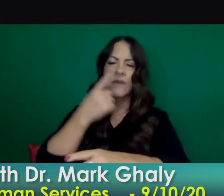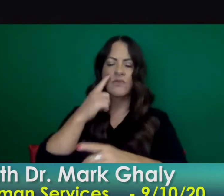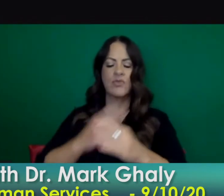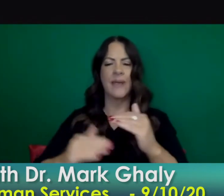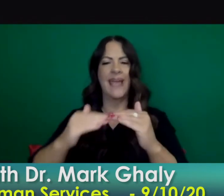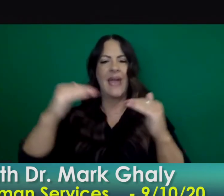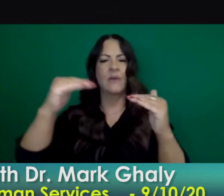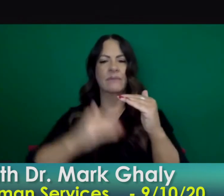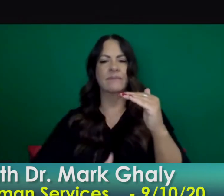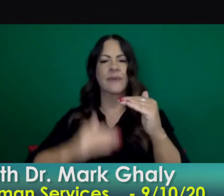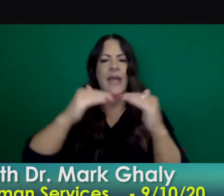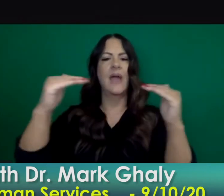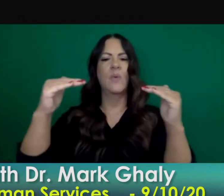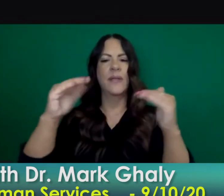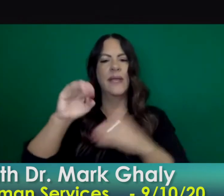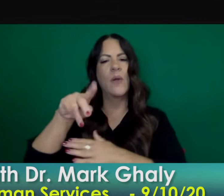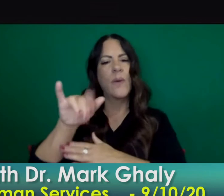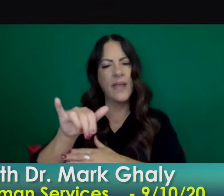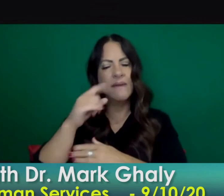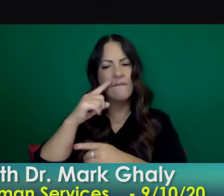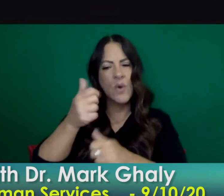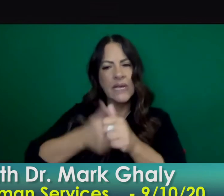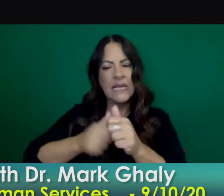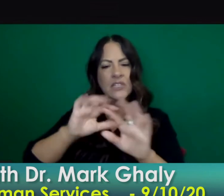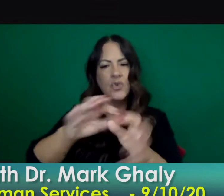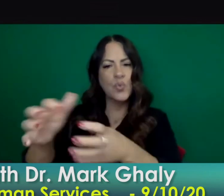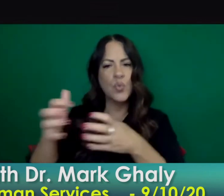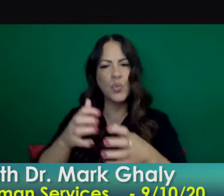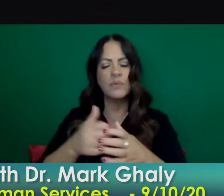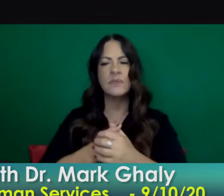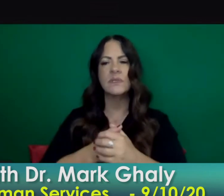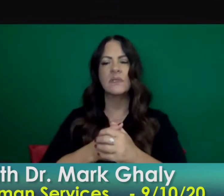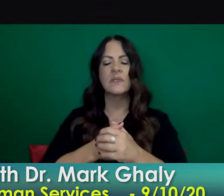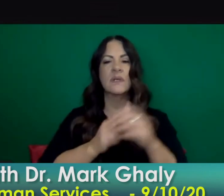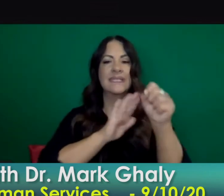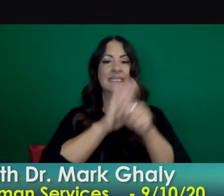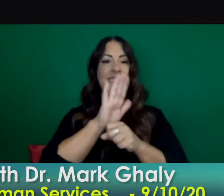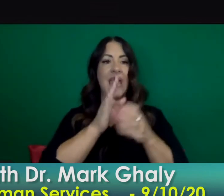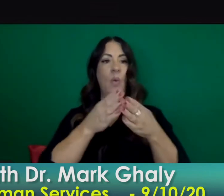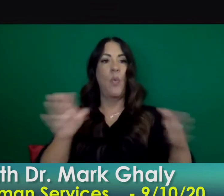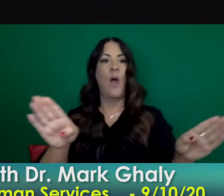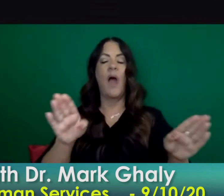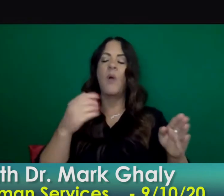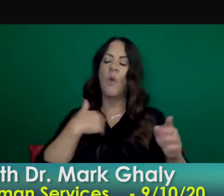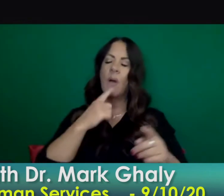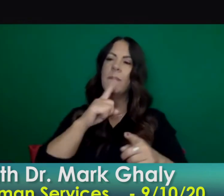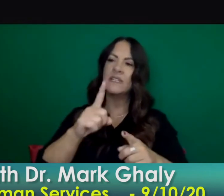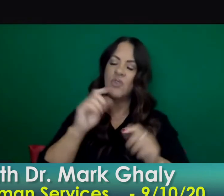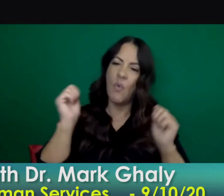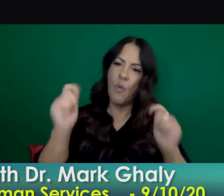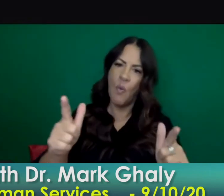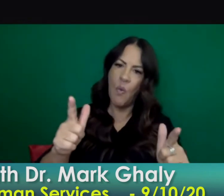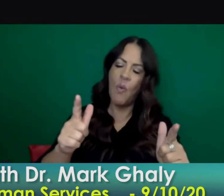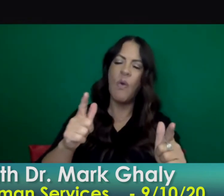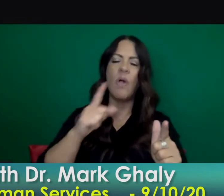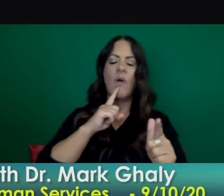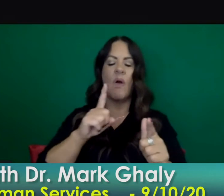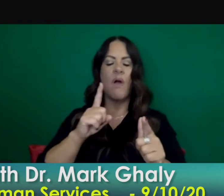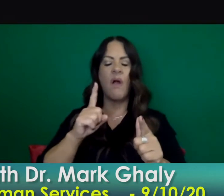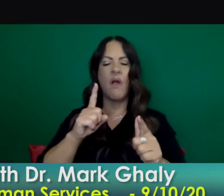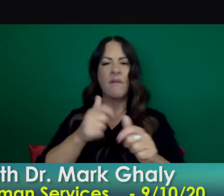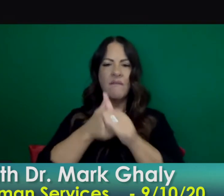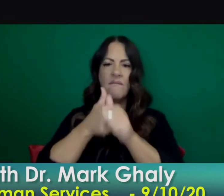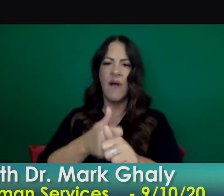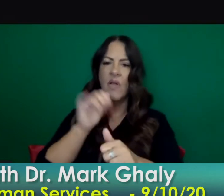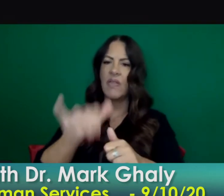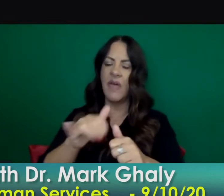forward and really demonstrate that a statewide focus on a very concrete equity issue health equity issue is not only